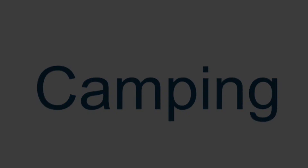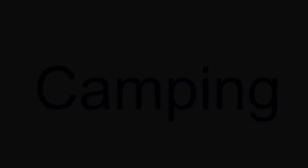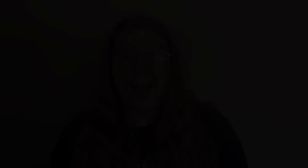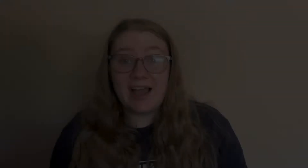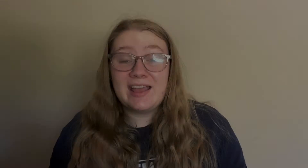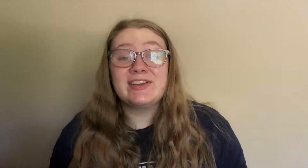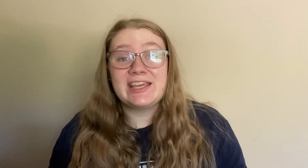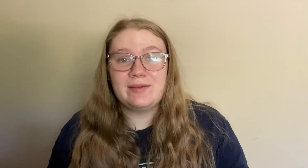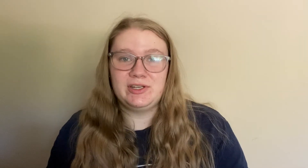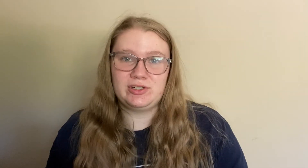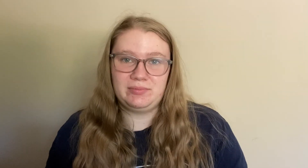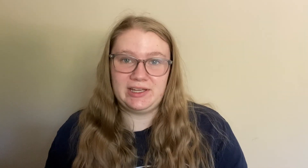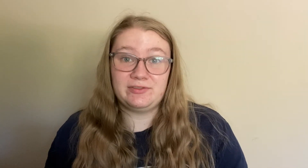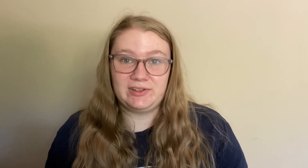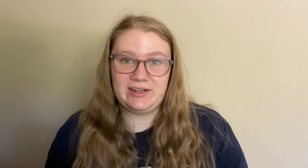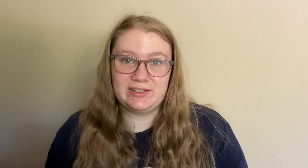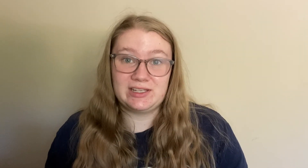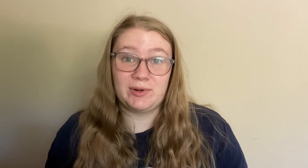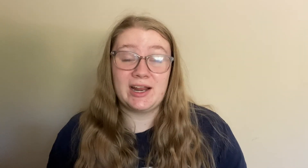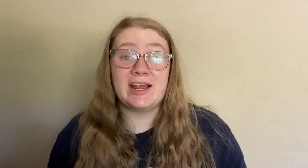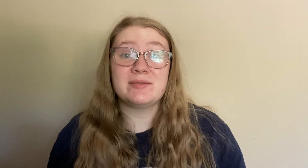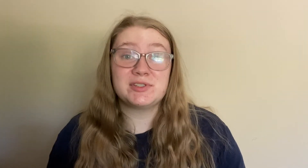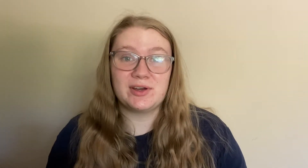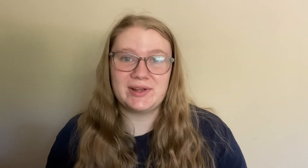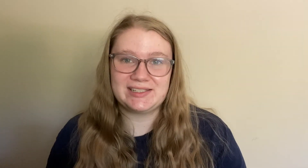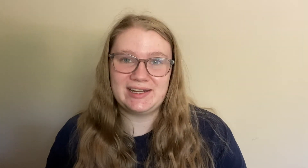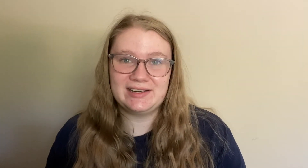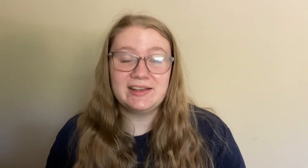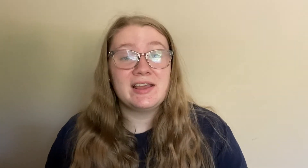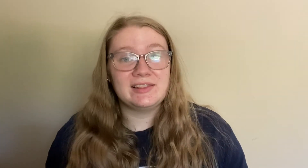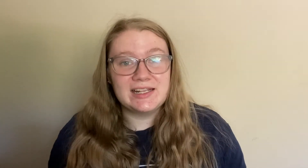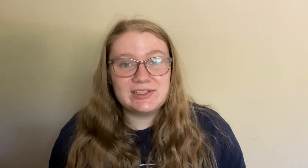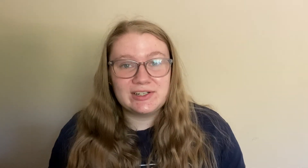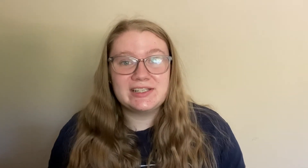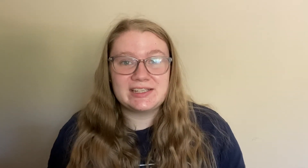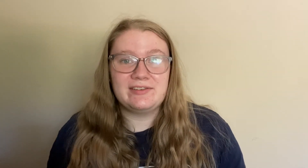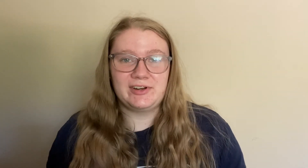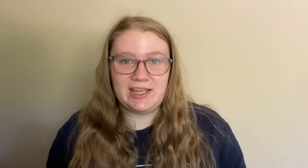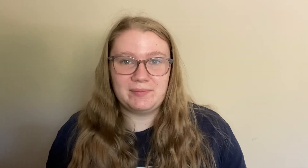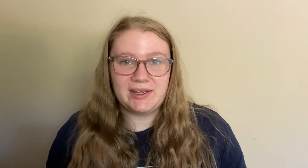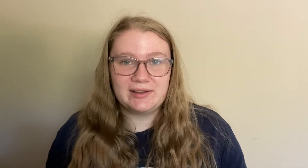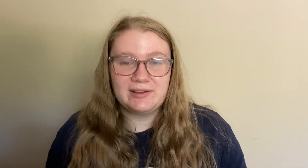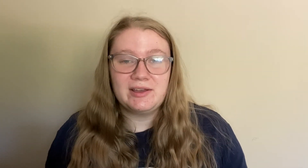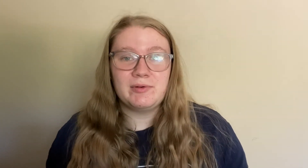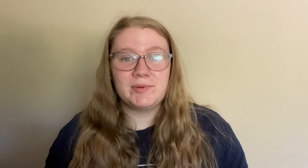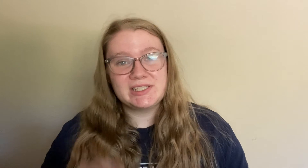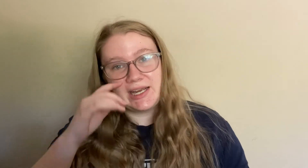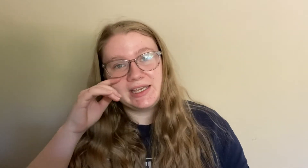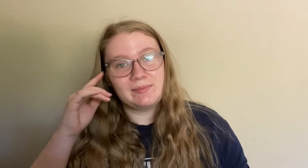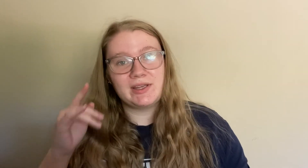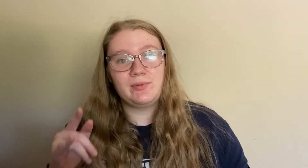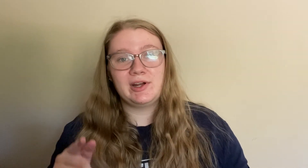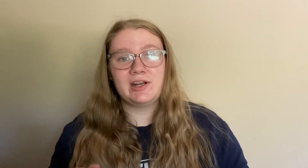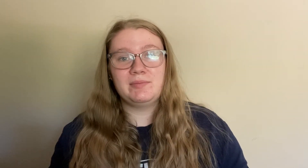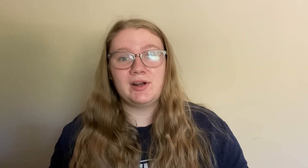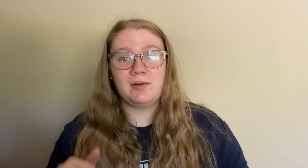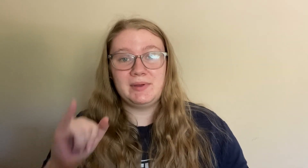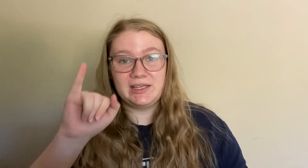I have a camping trip planned for later this summer and I am so excited. Let's learn the sign for camping. When we sign camping we are going to put our pinky